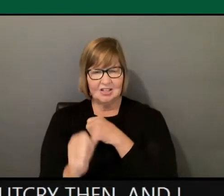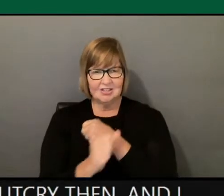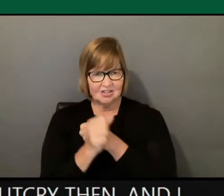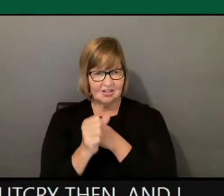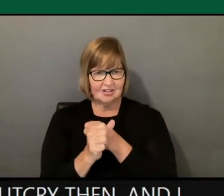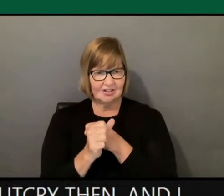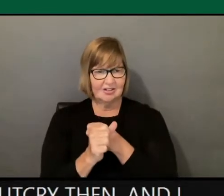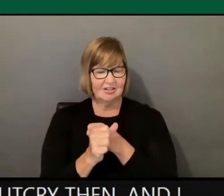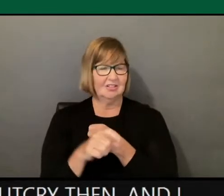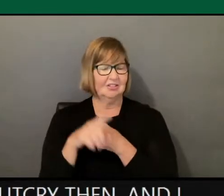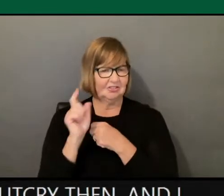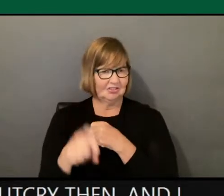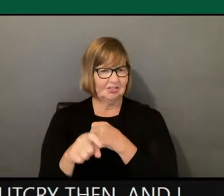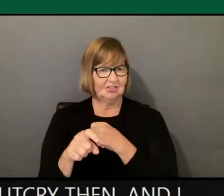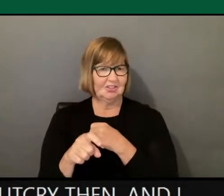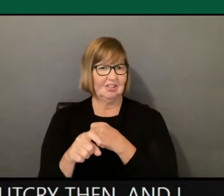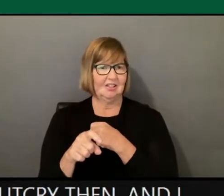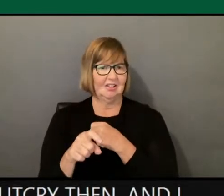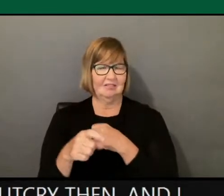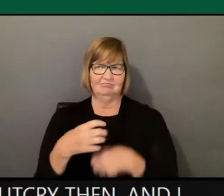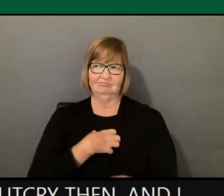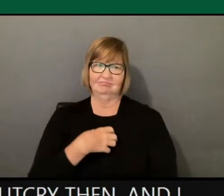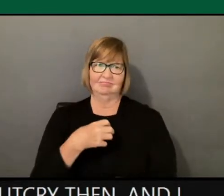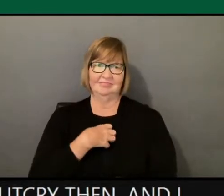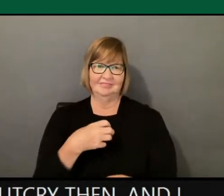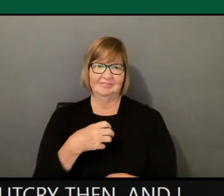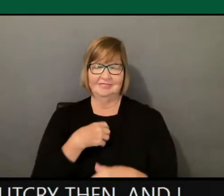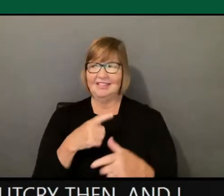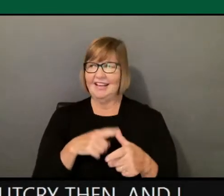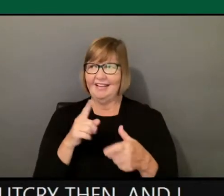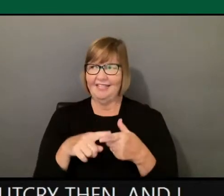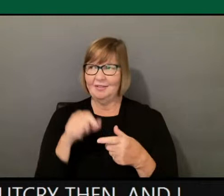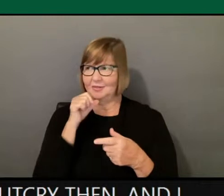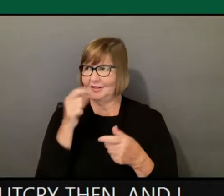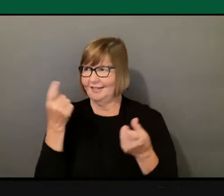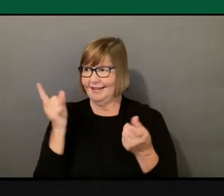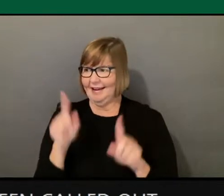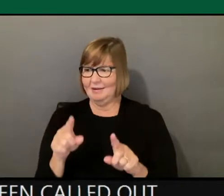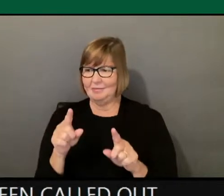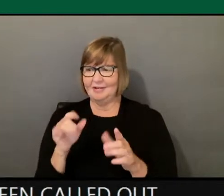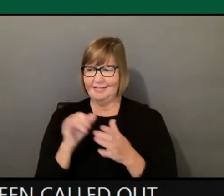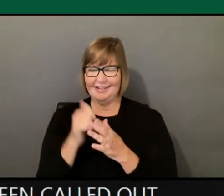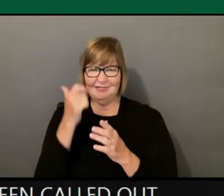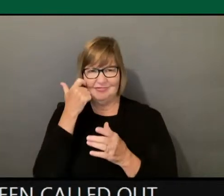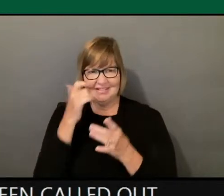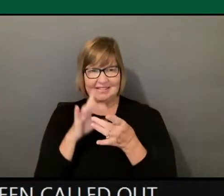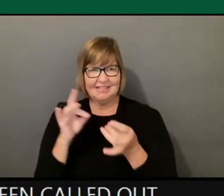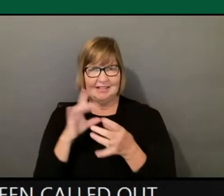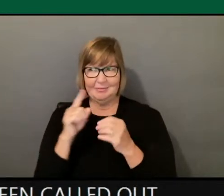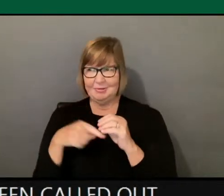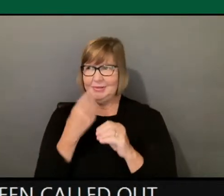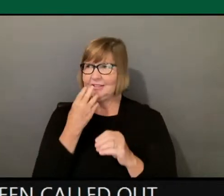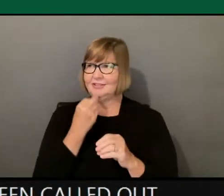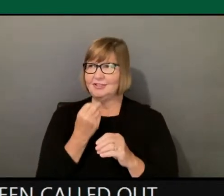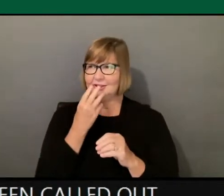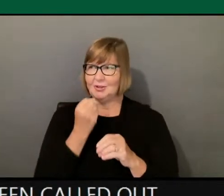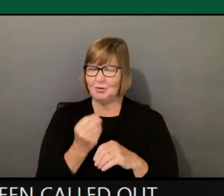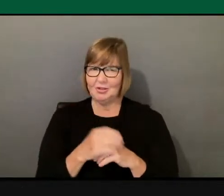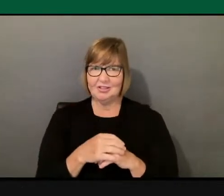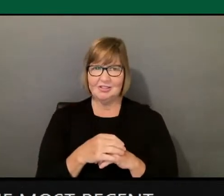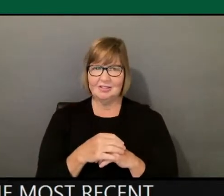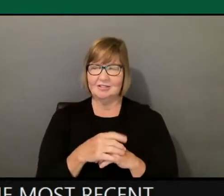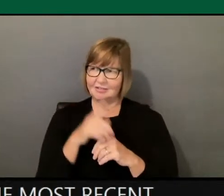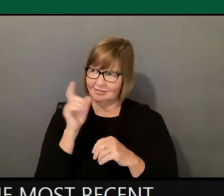then. And then I don't think we would have made it to the most recent statements if we just call it as we see it.